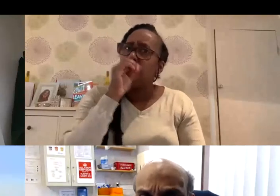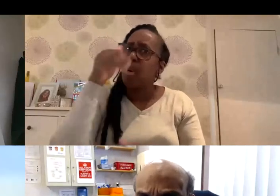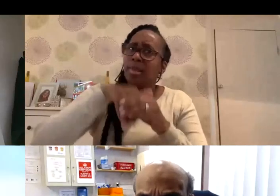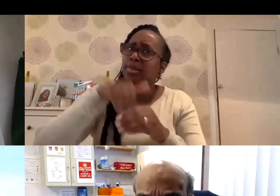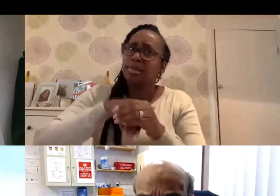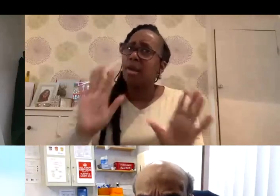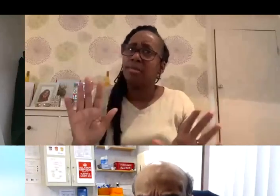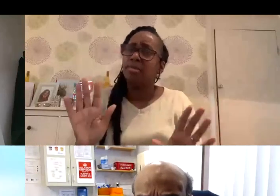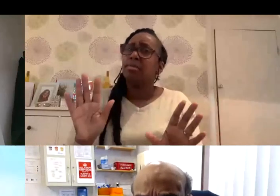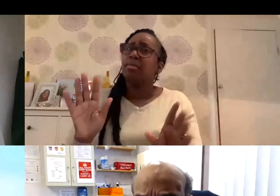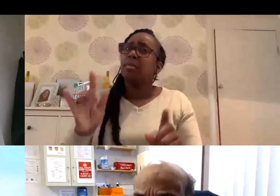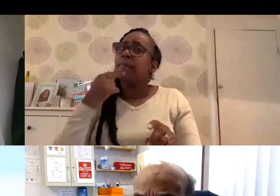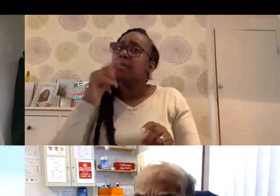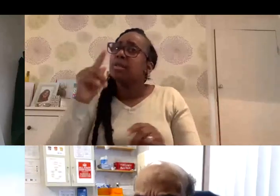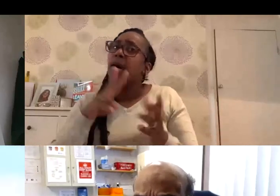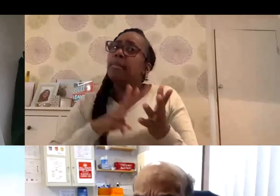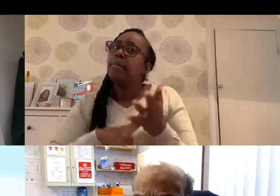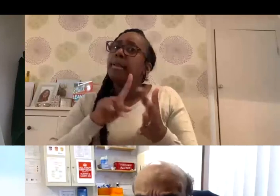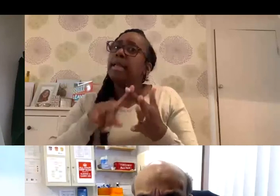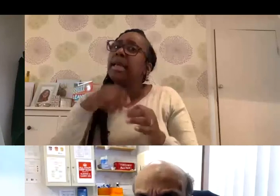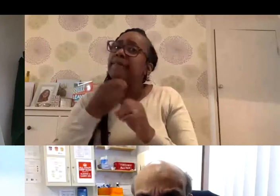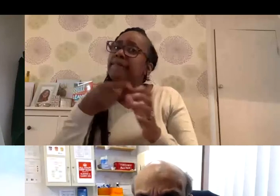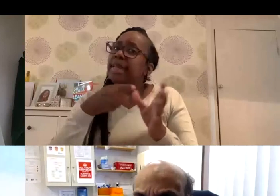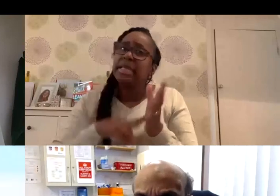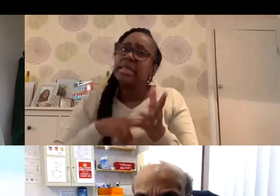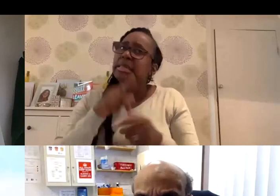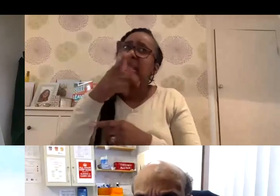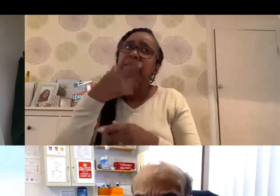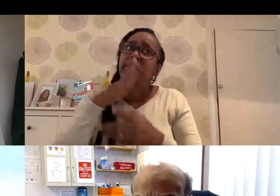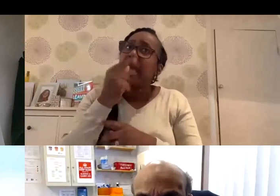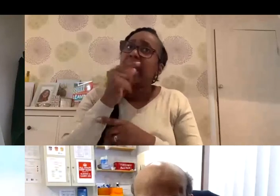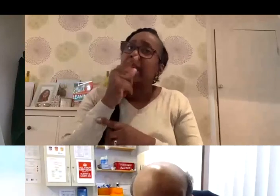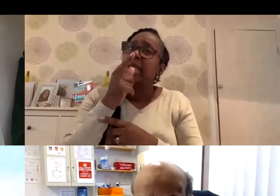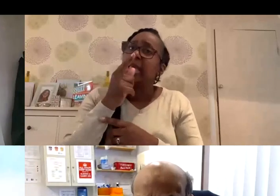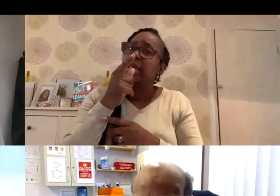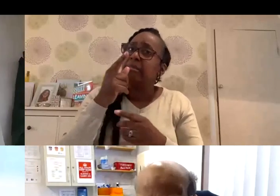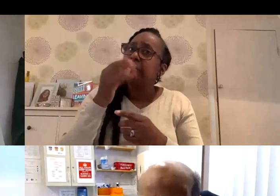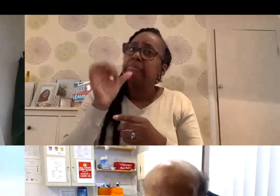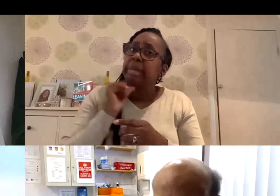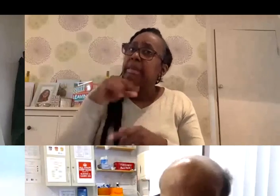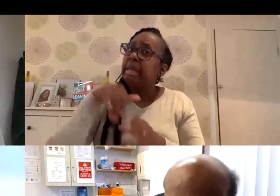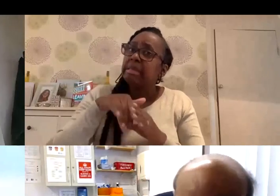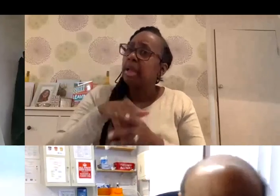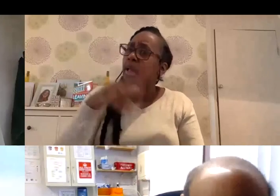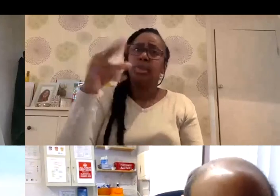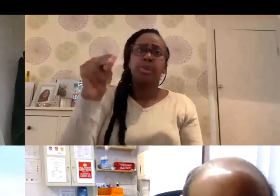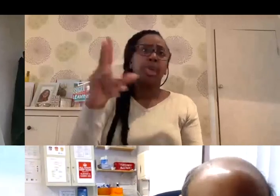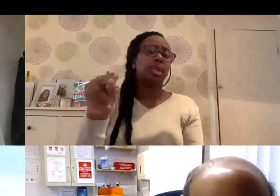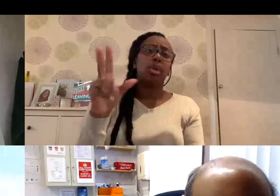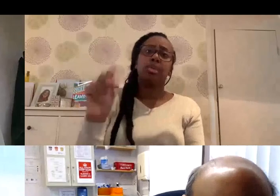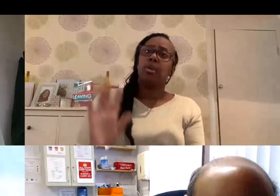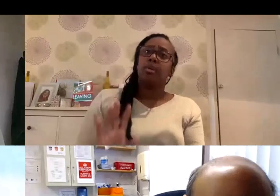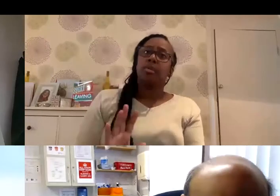And some people who are vegans, are there any meat products in them at all? No. Okay. Thank you. That's really helpful. And I realise